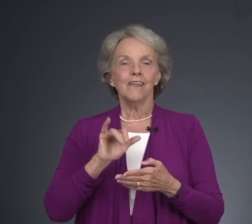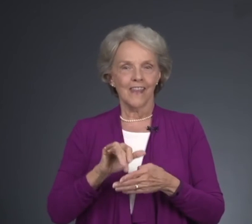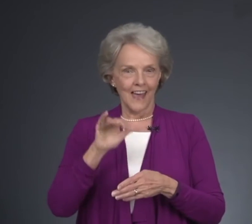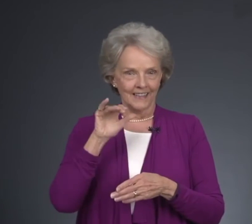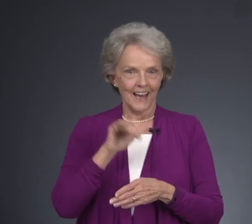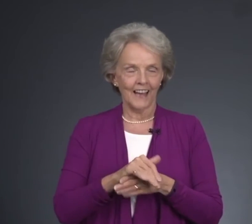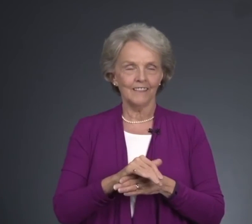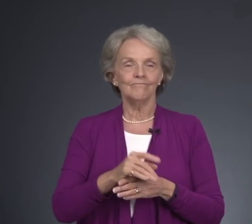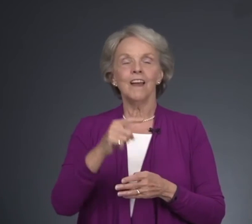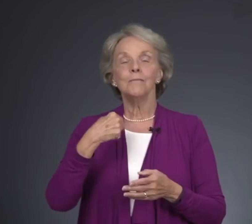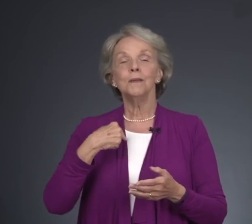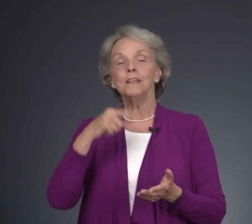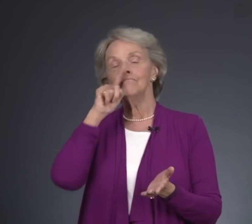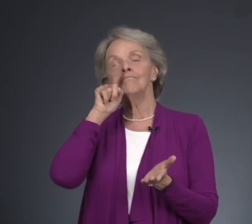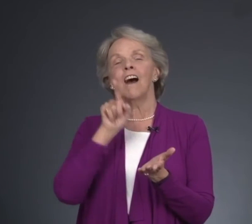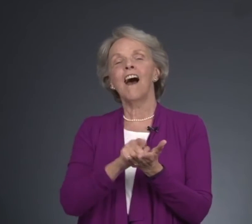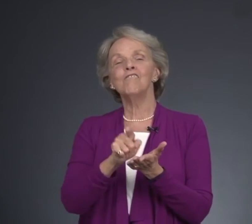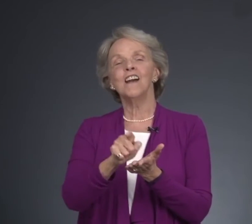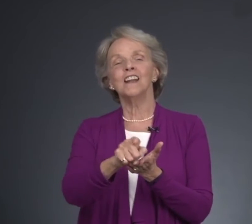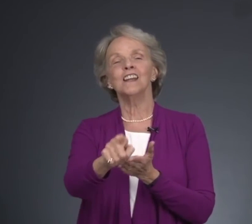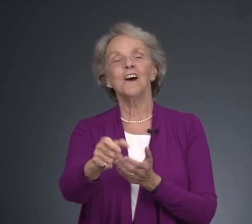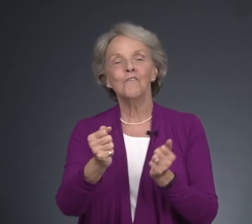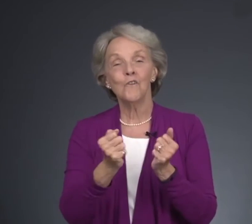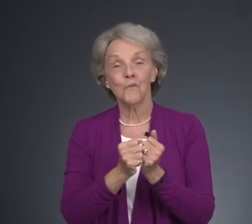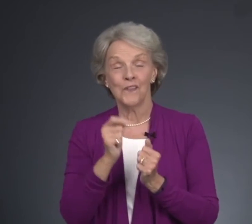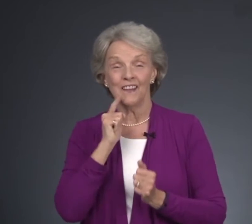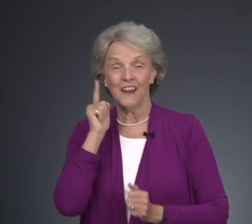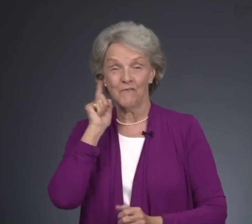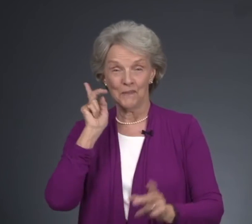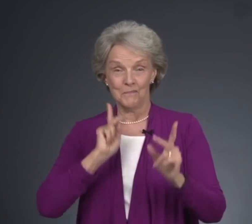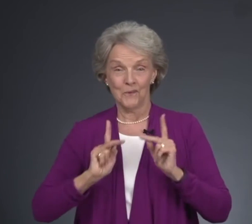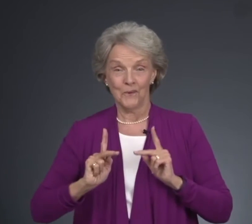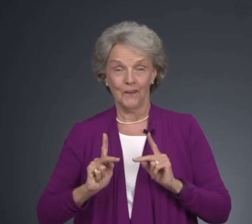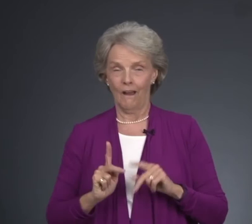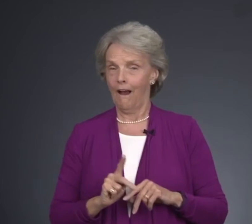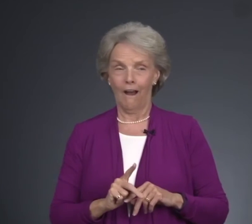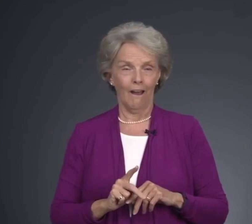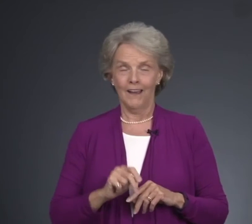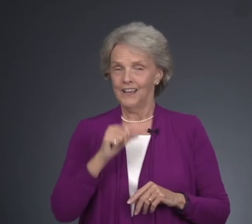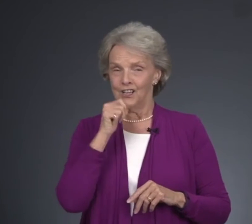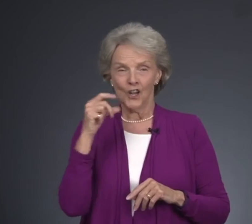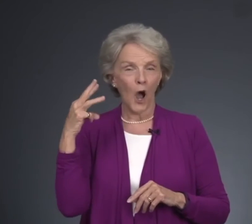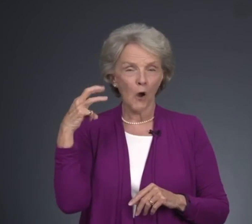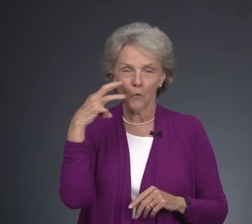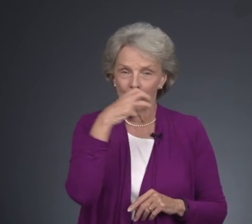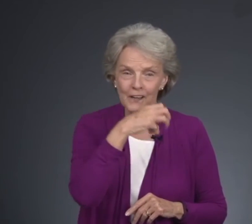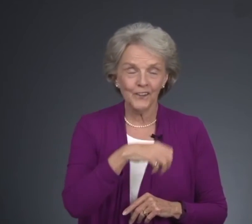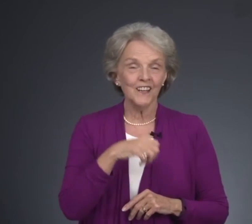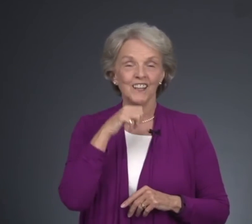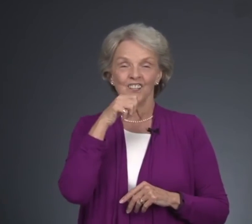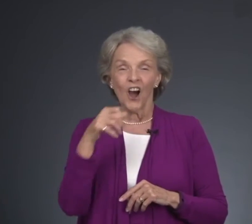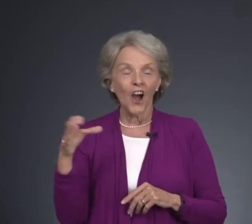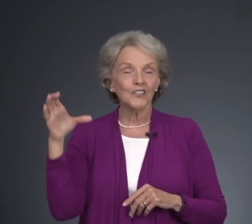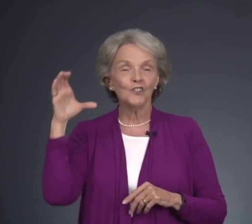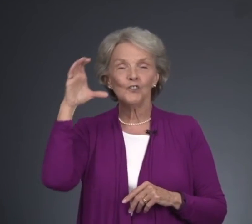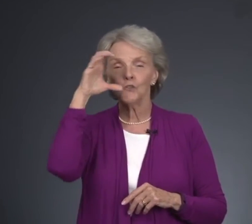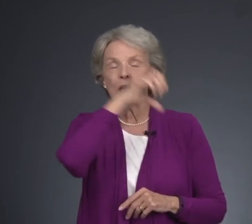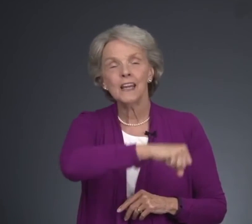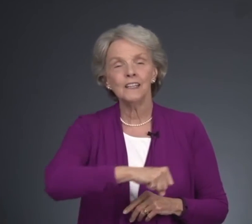That night, me, I fell in love with the deaf people. Not weird. Not strange.